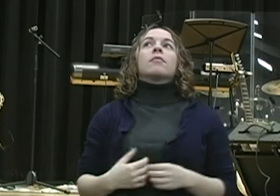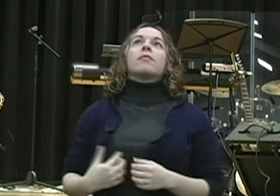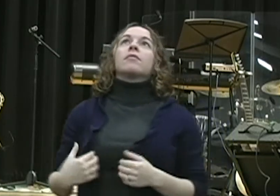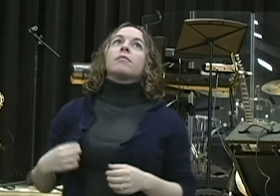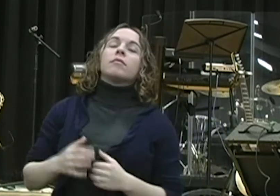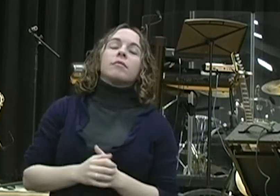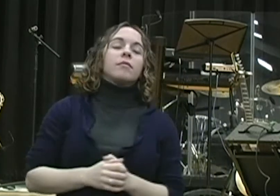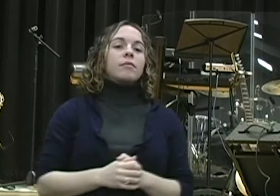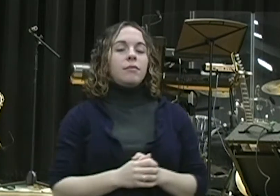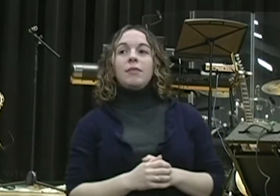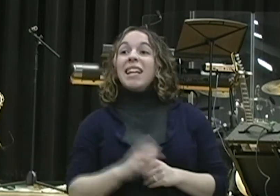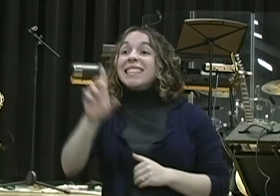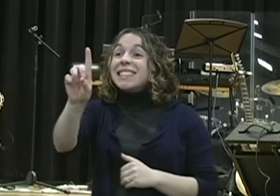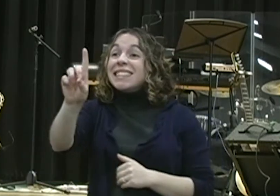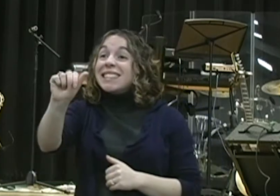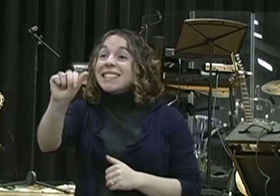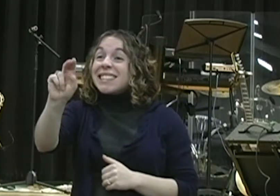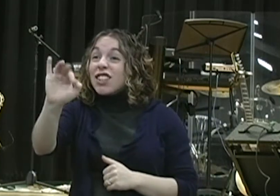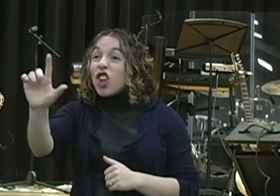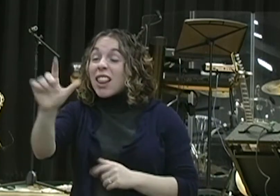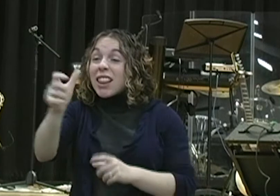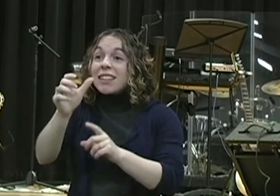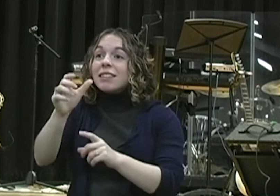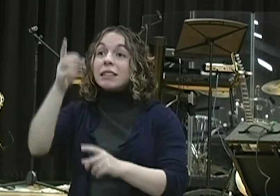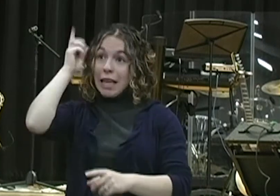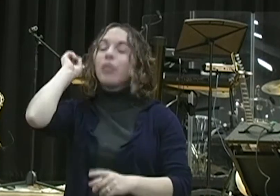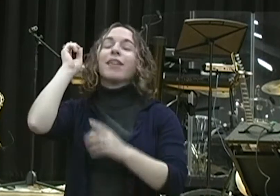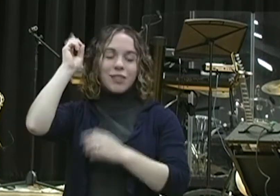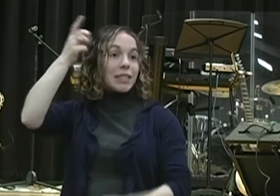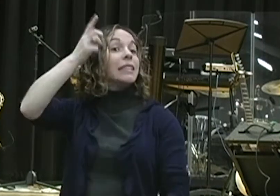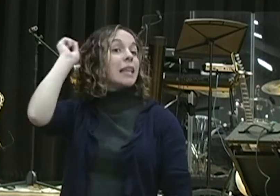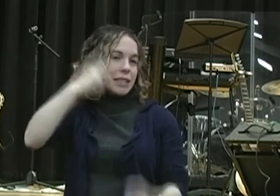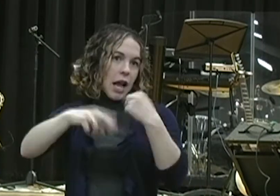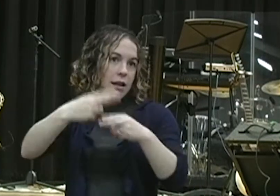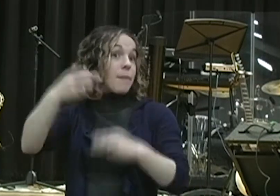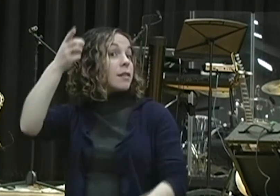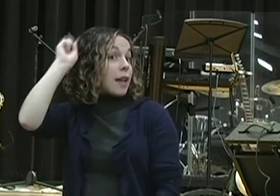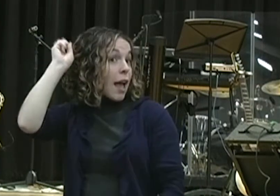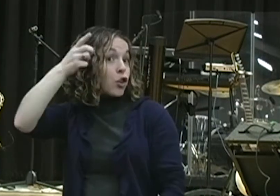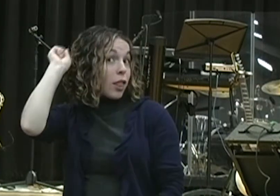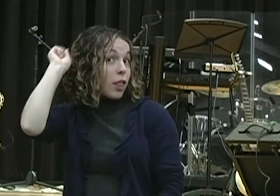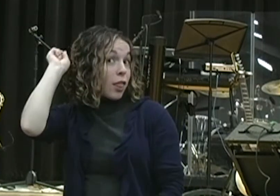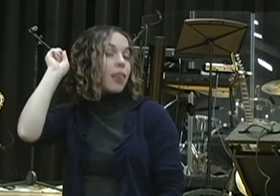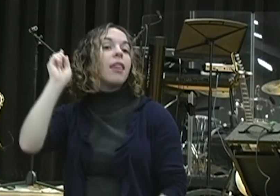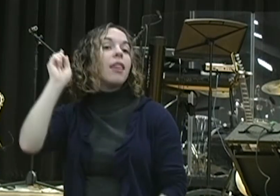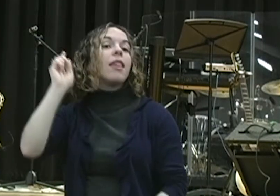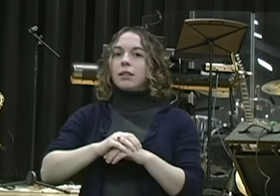about Daniel's life that I thought was cool. Daniel learned how to influence both the hand of God and the hand of man